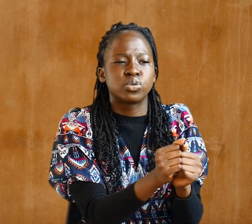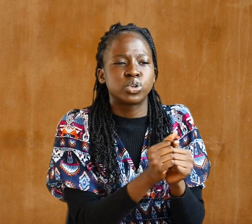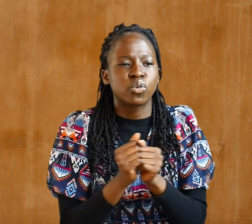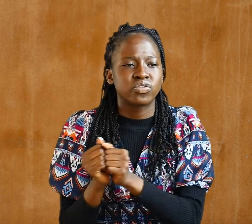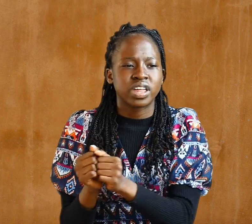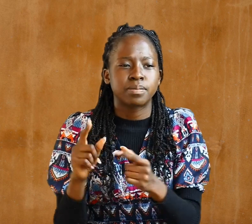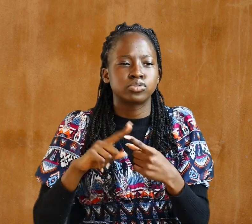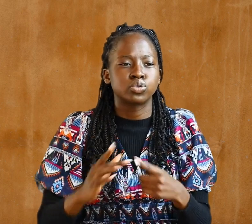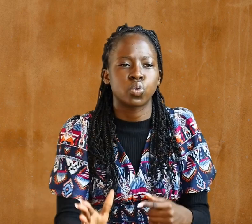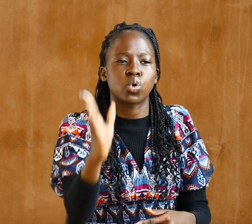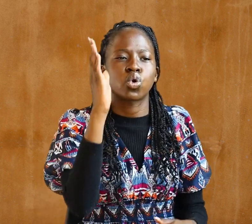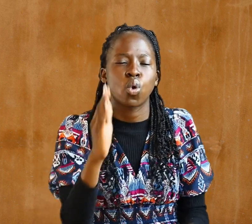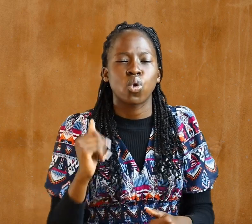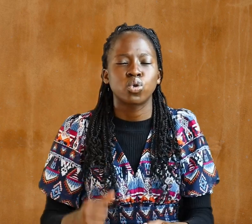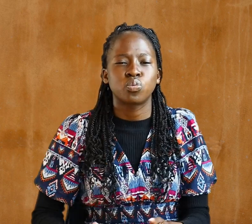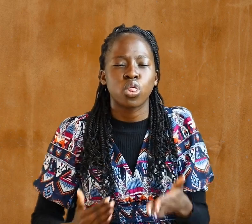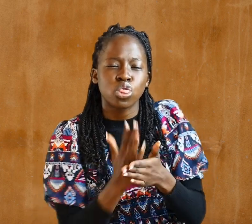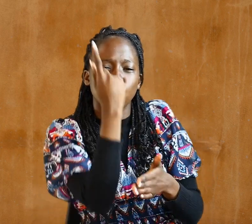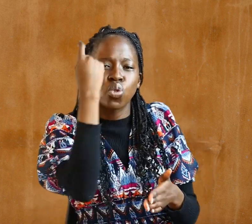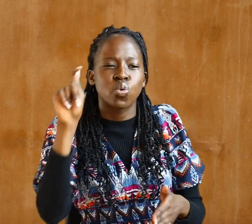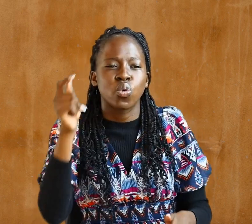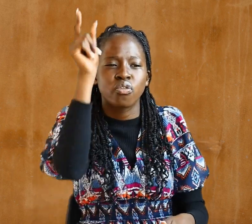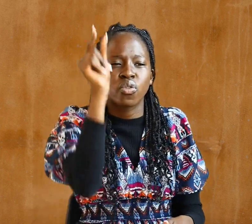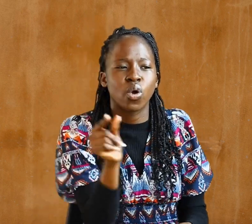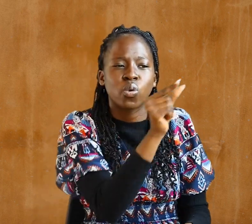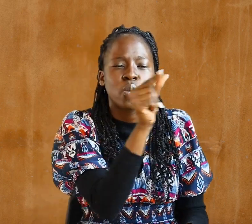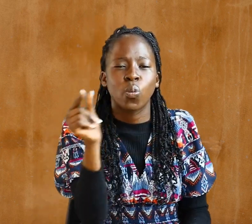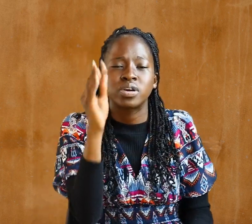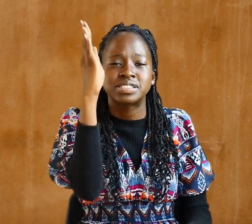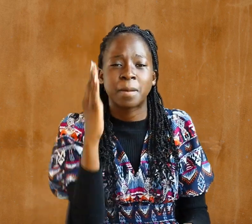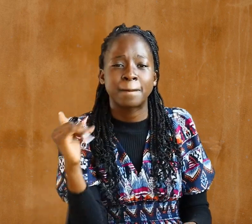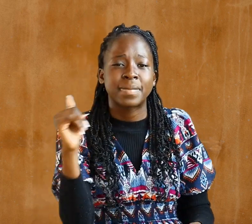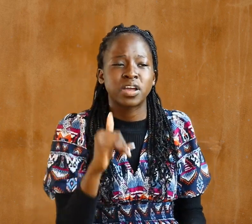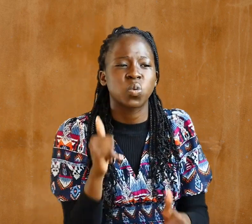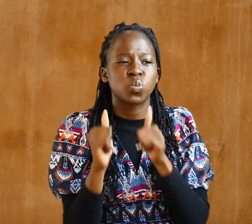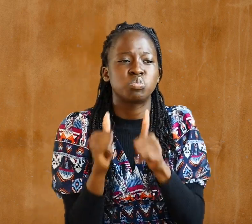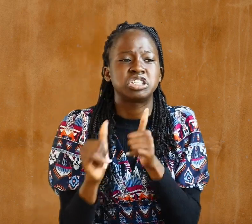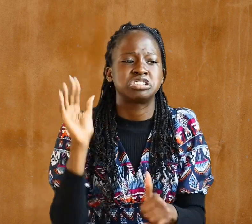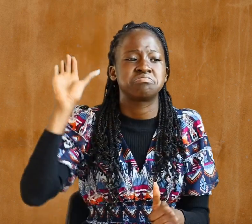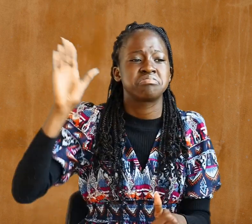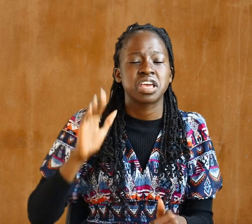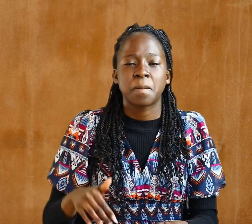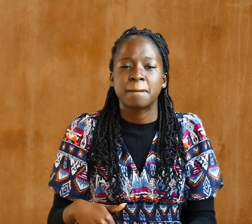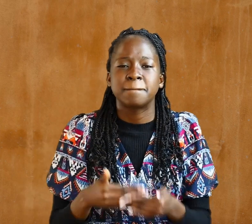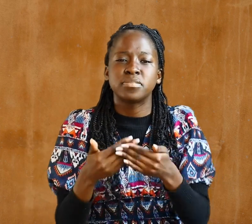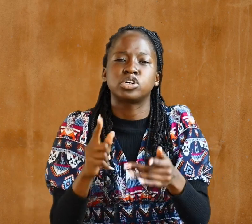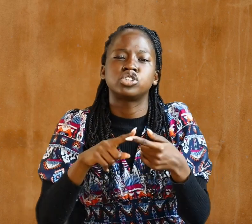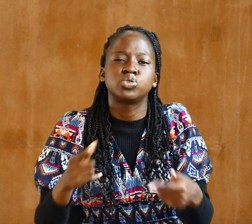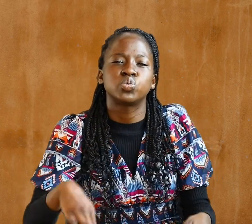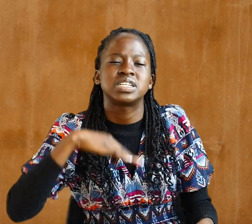God through the cross by which he put to death by hostility.